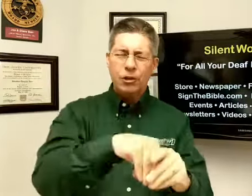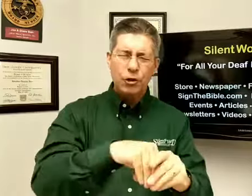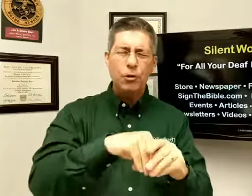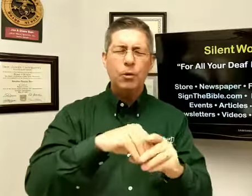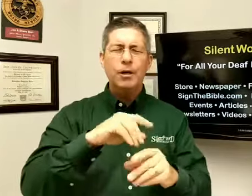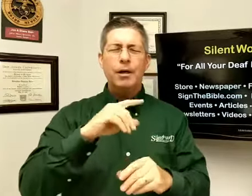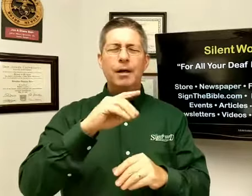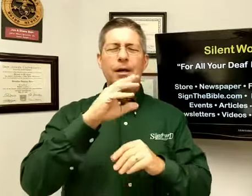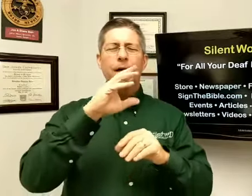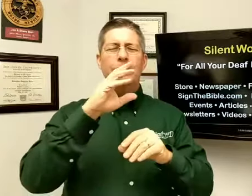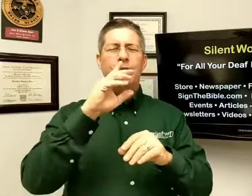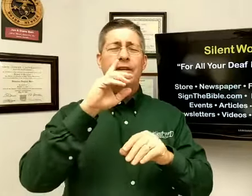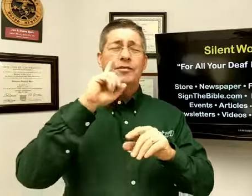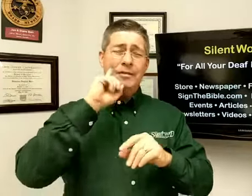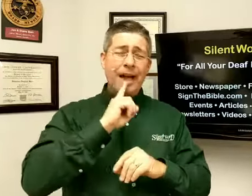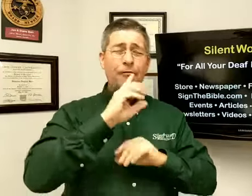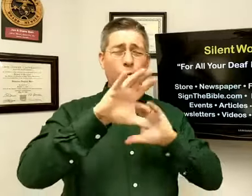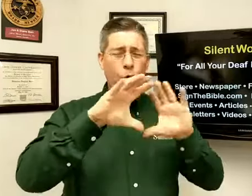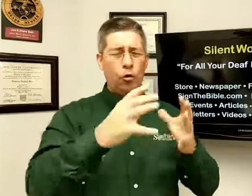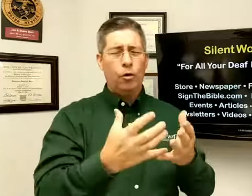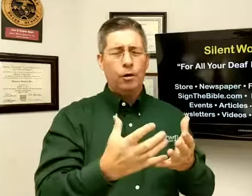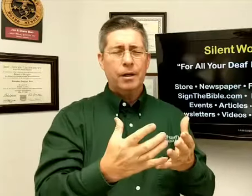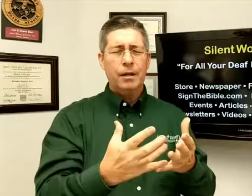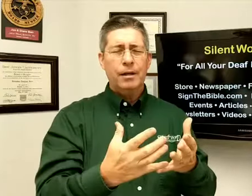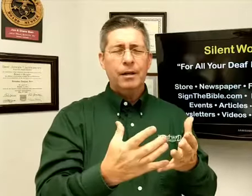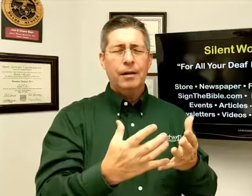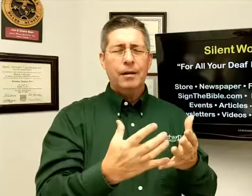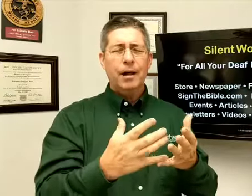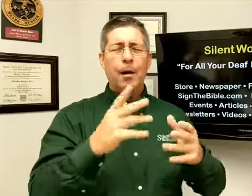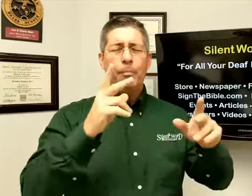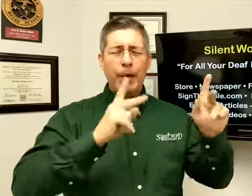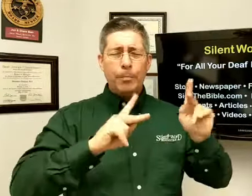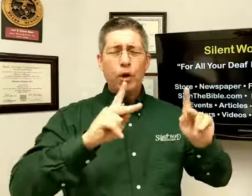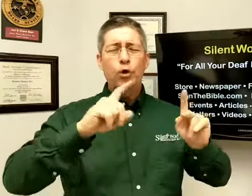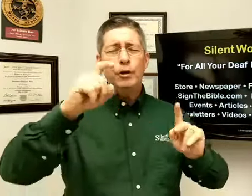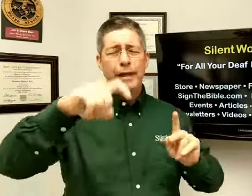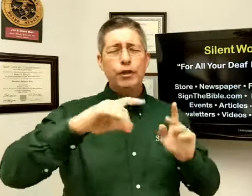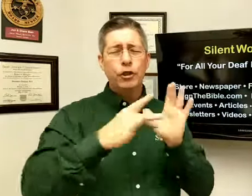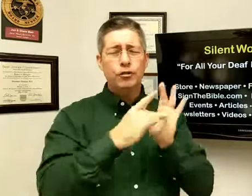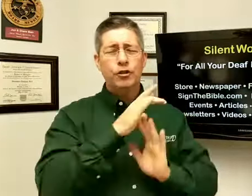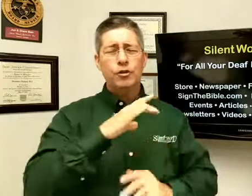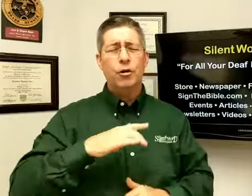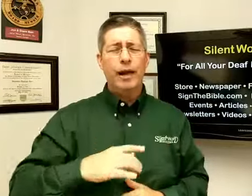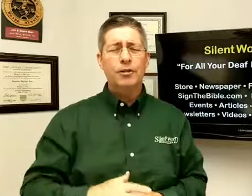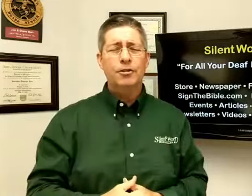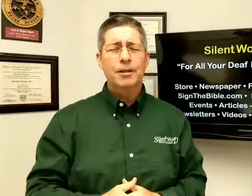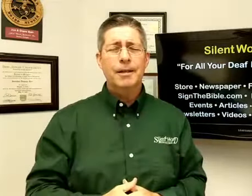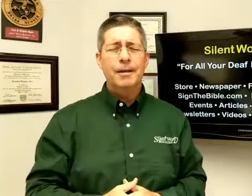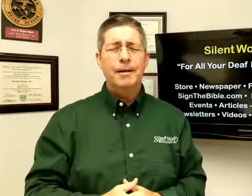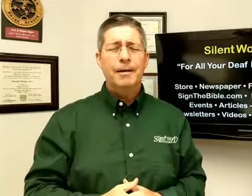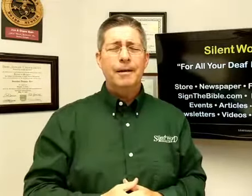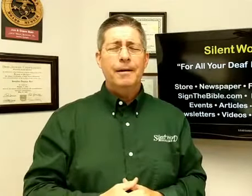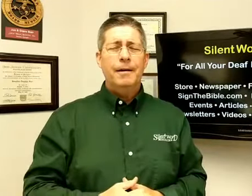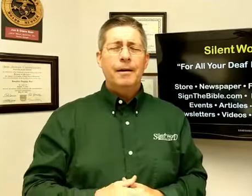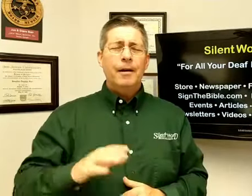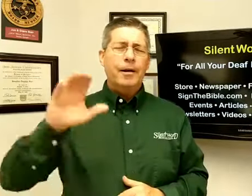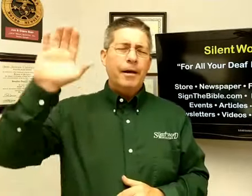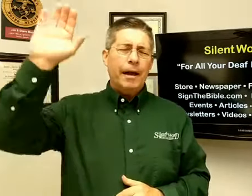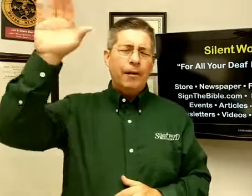this deaf world. People who need Jesus Christ. And,